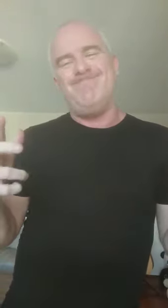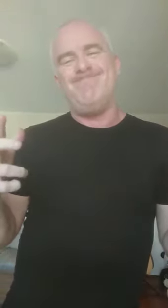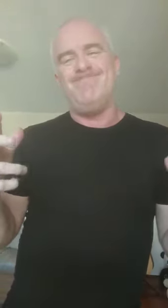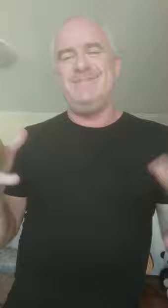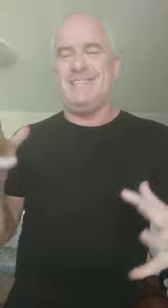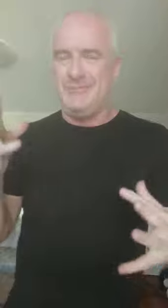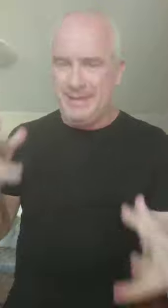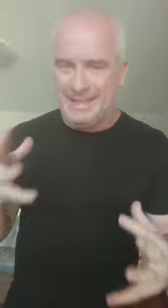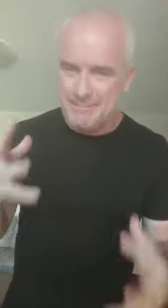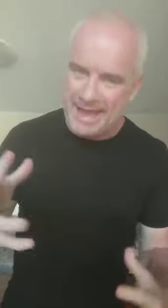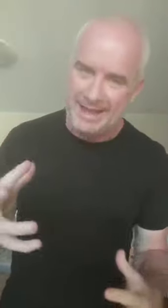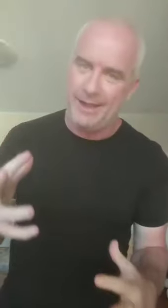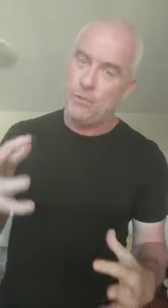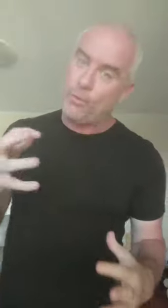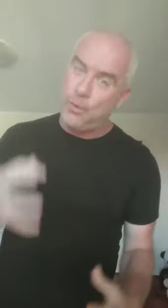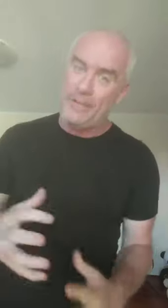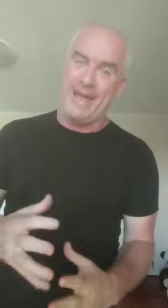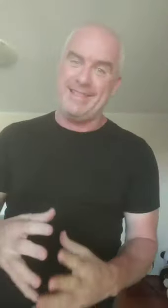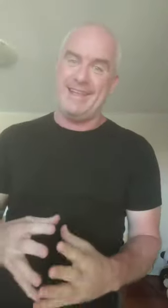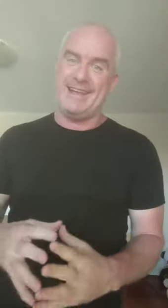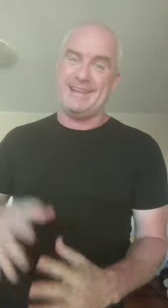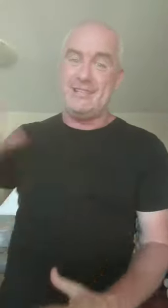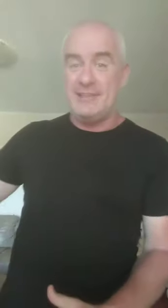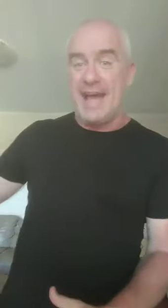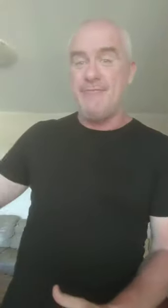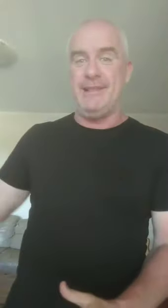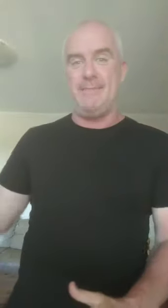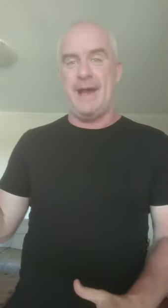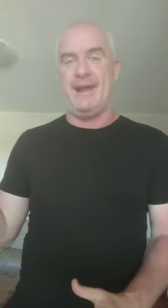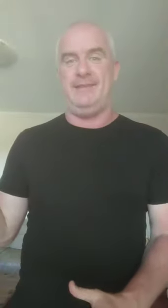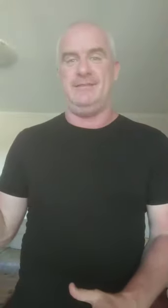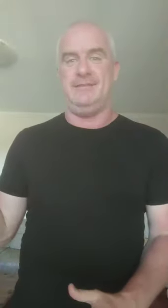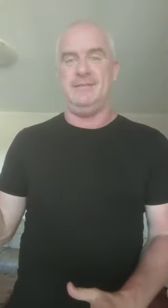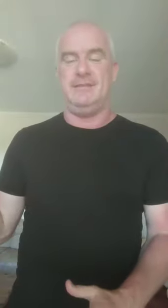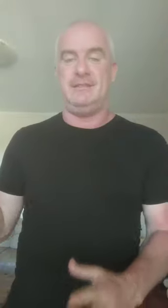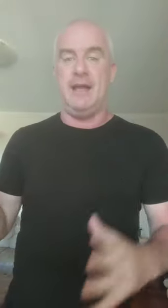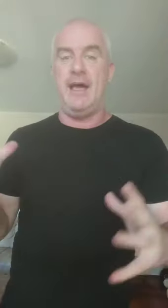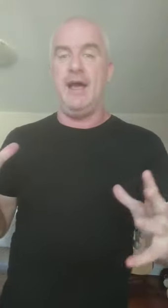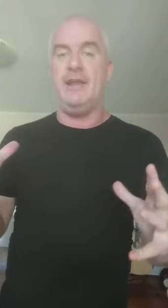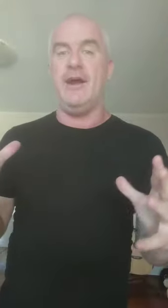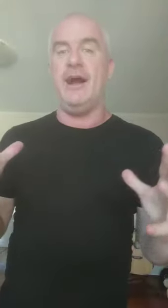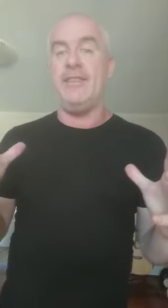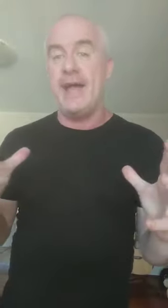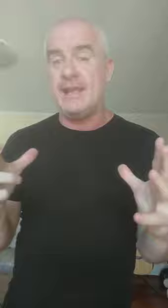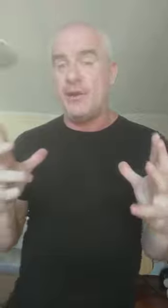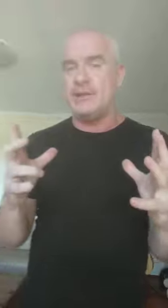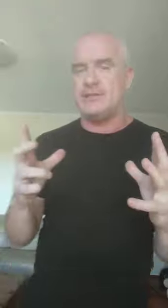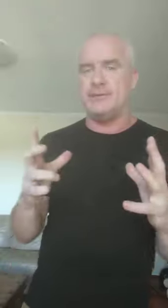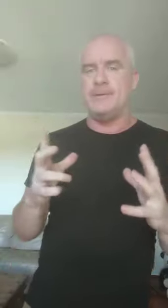But does it really matter what they think? Do they really matter? You know, are they going to